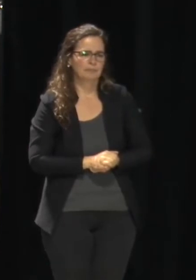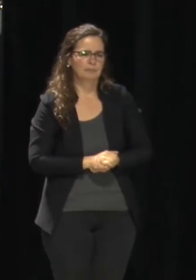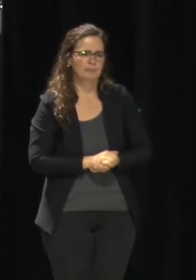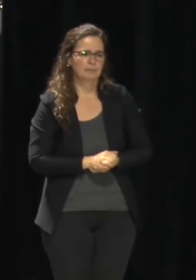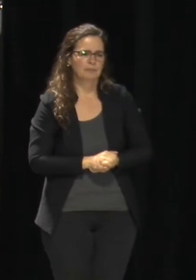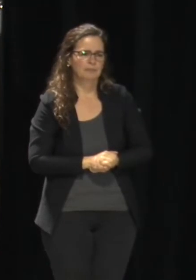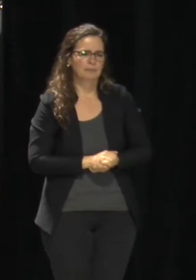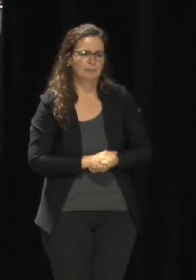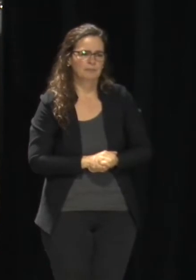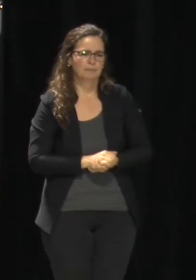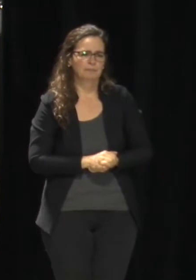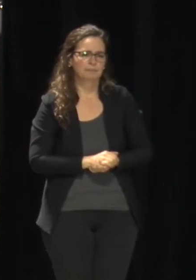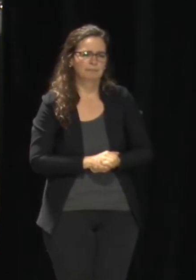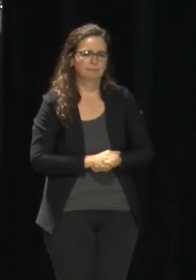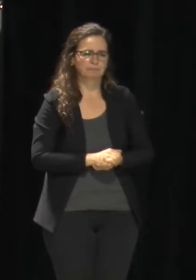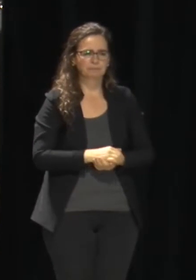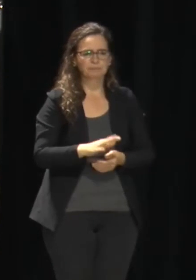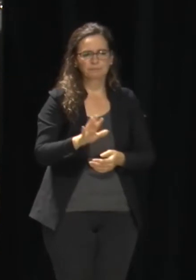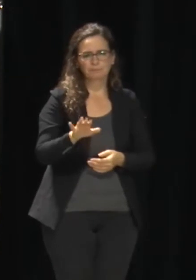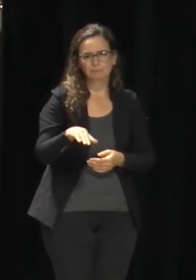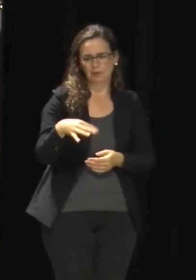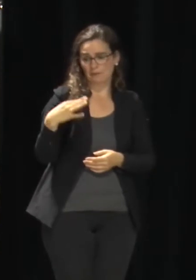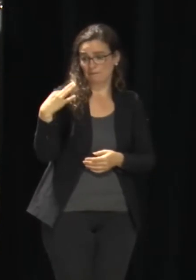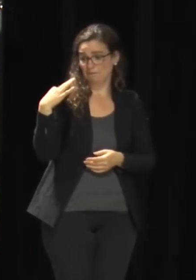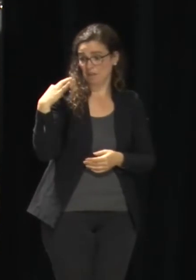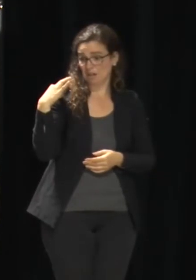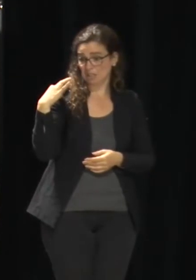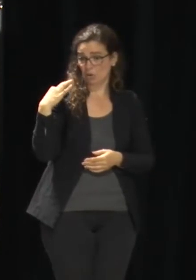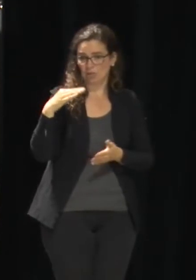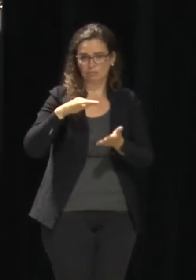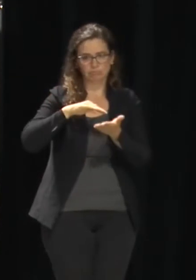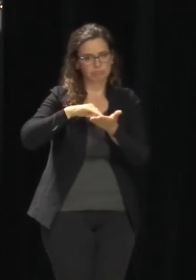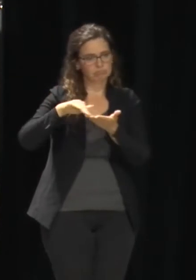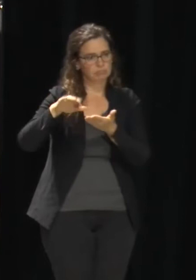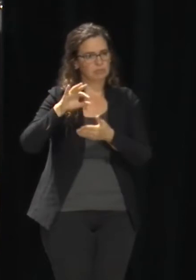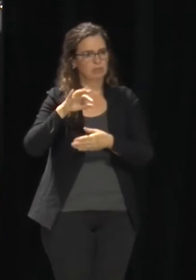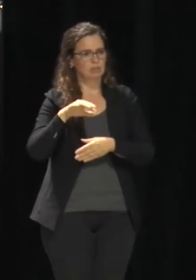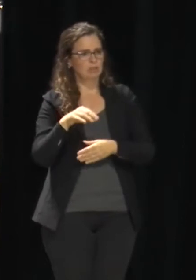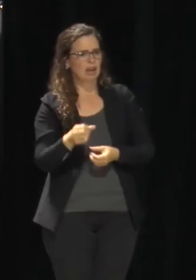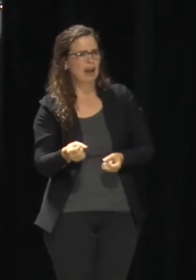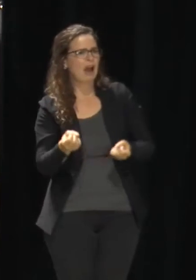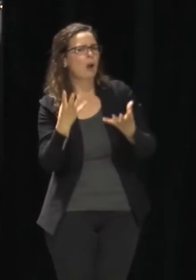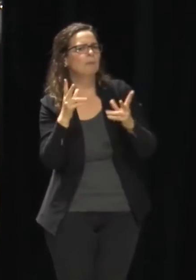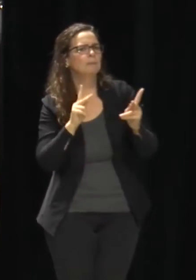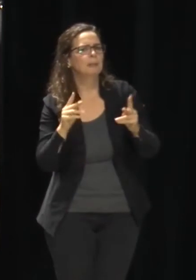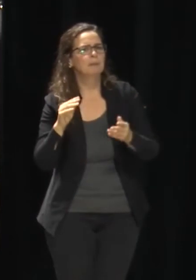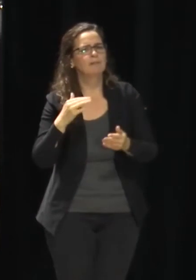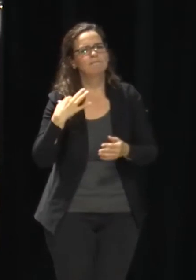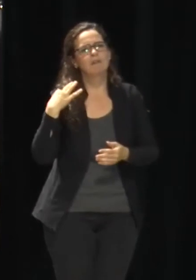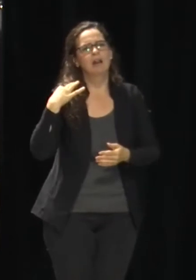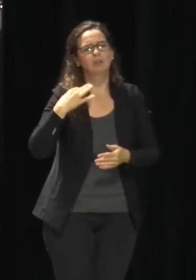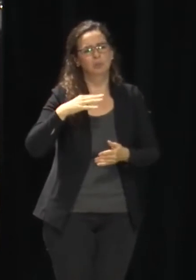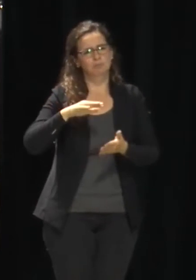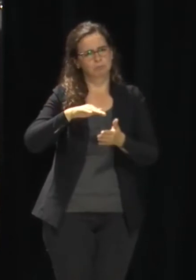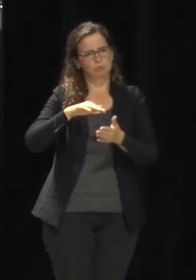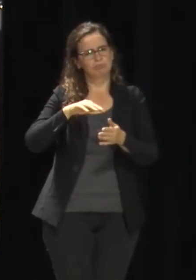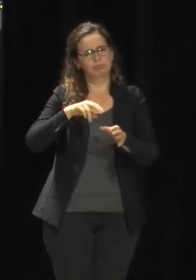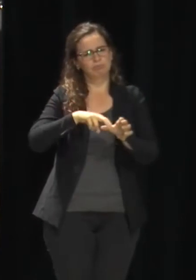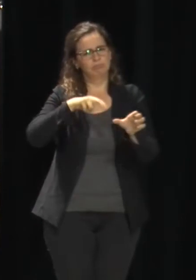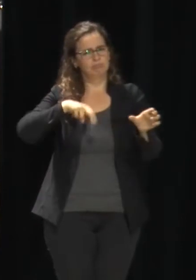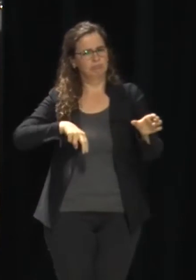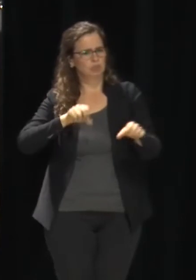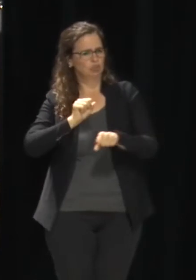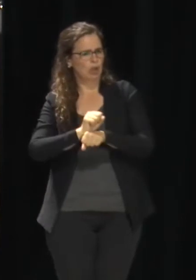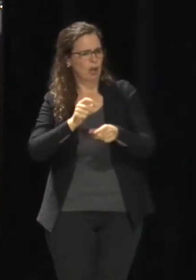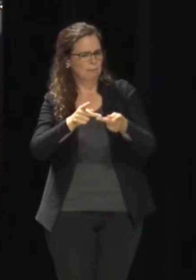Voluntary furloughs – what is the status on that? Do you know how many people have volunteered so far for that? I think the number's still